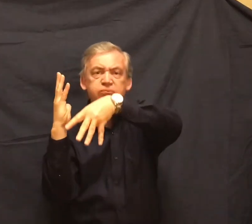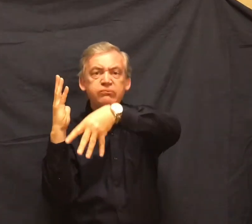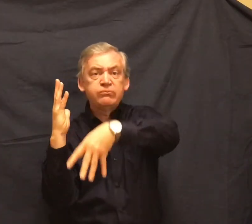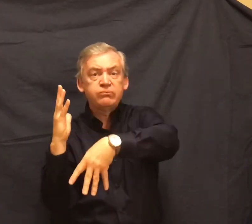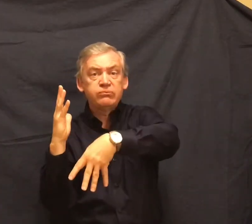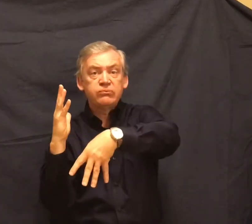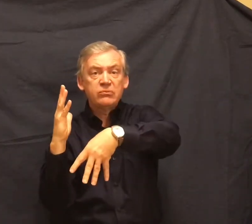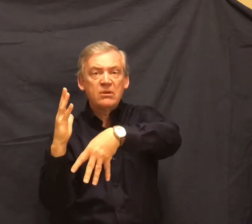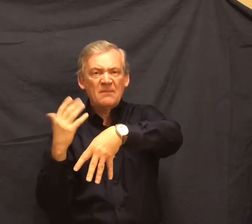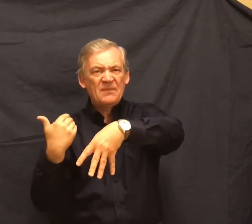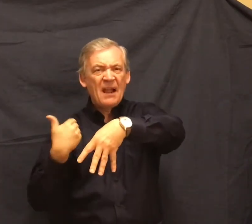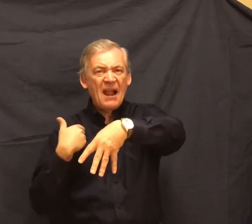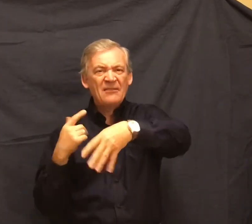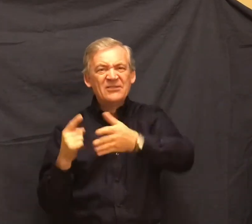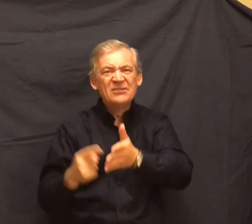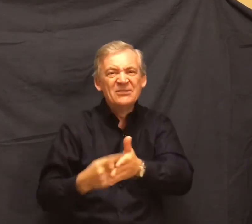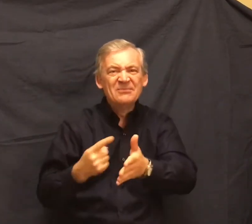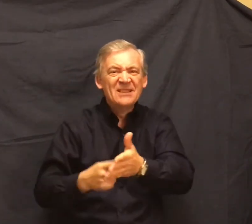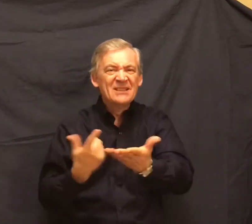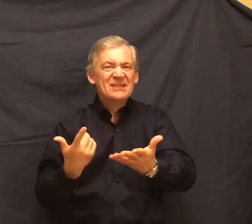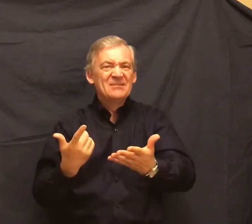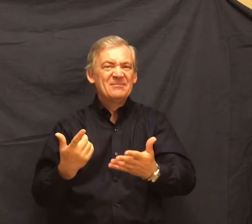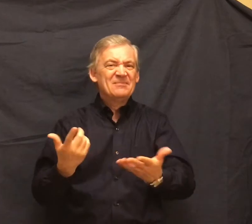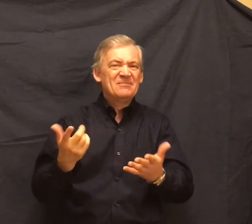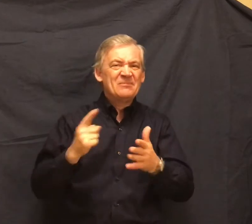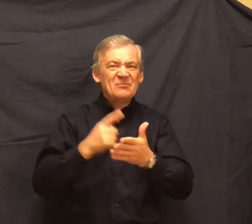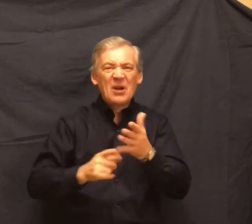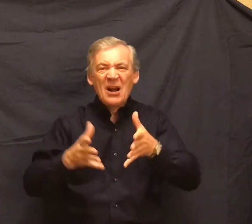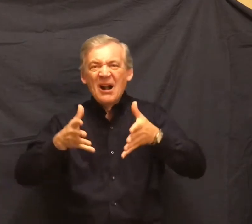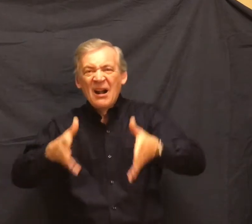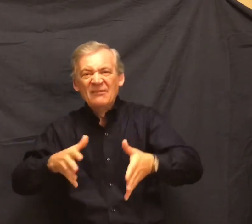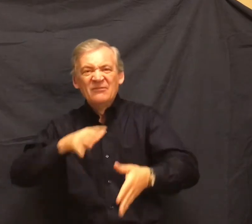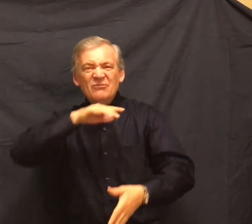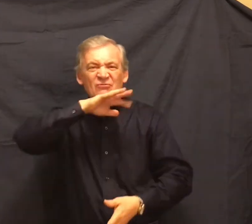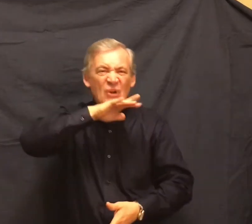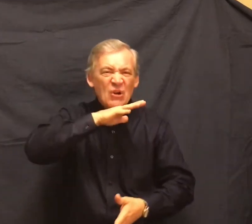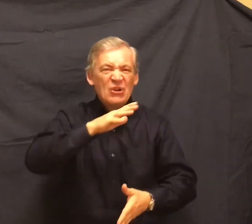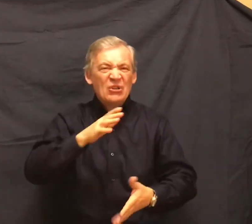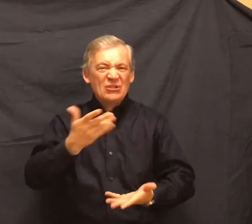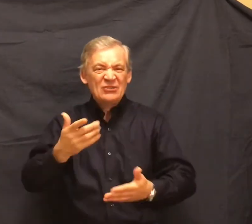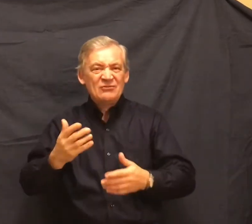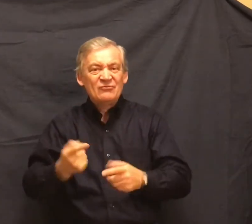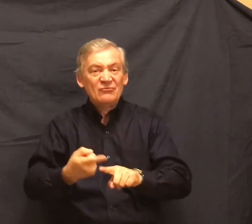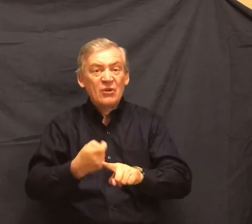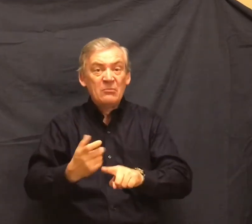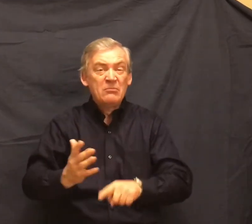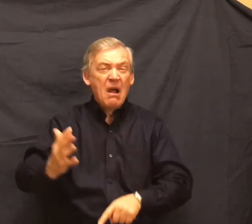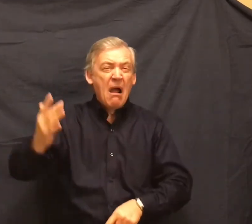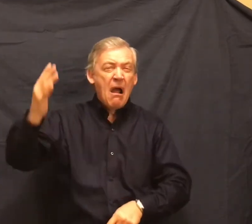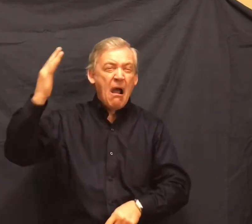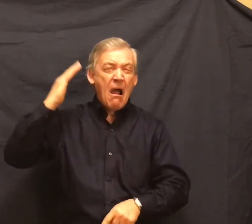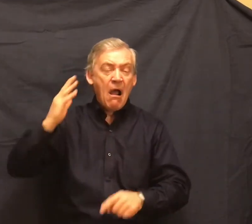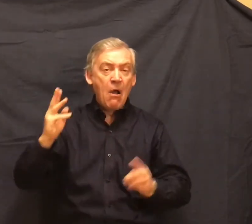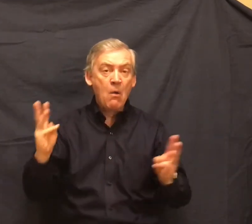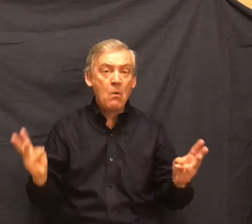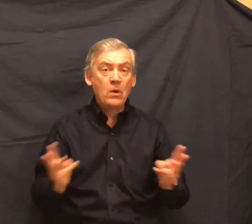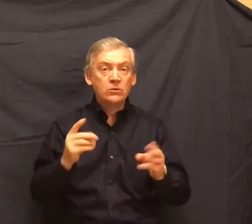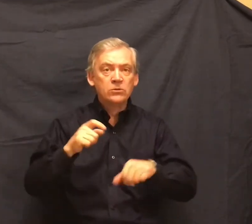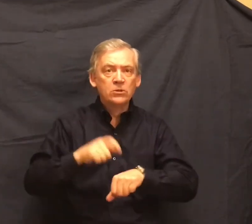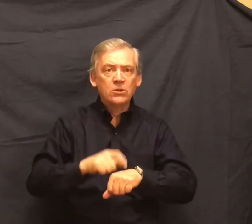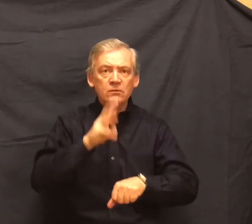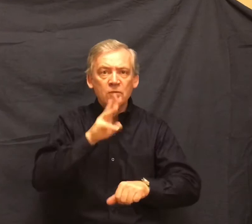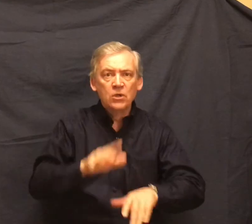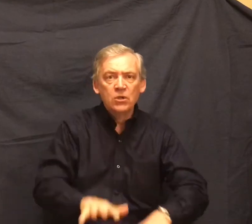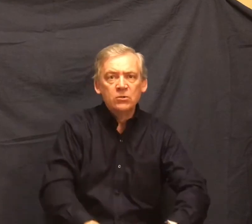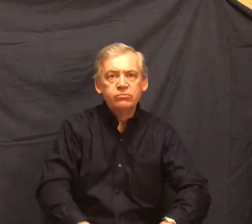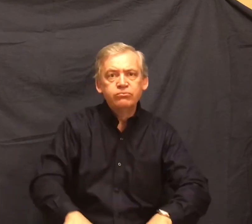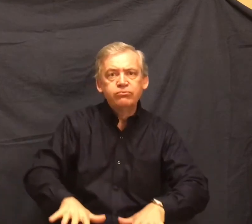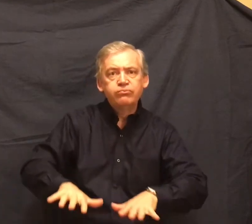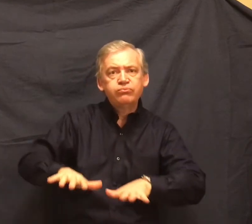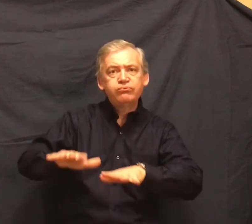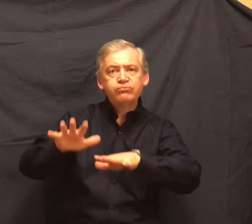and